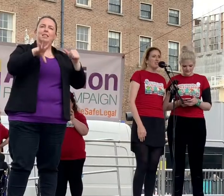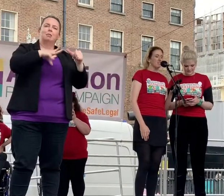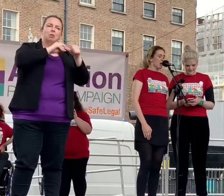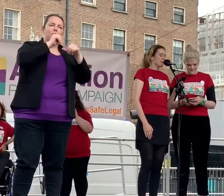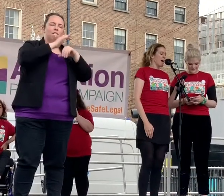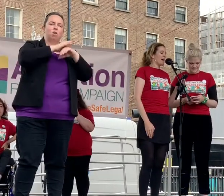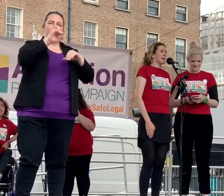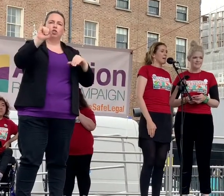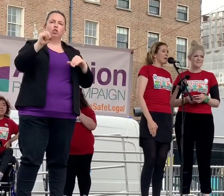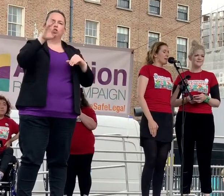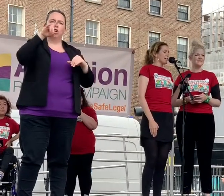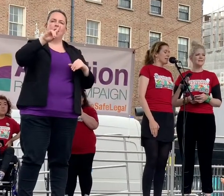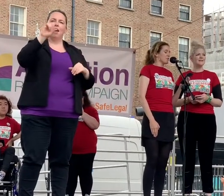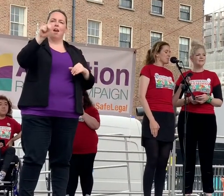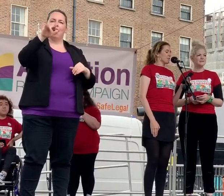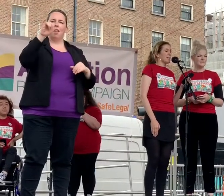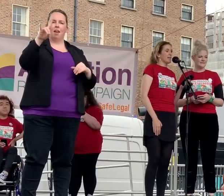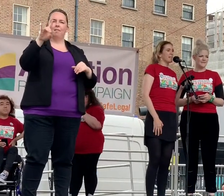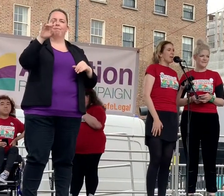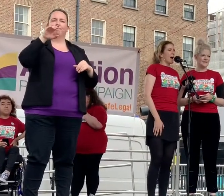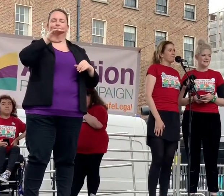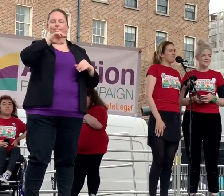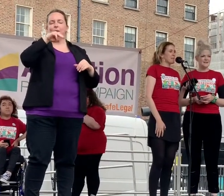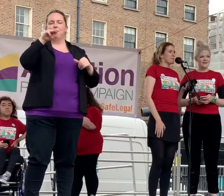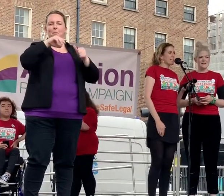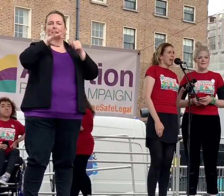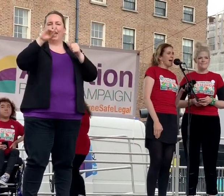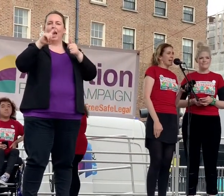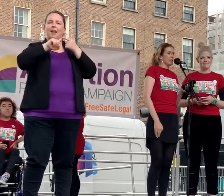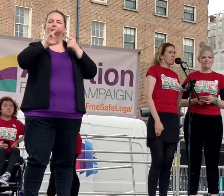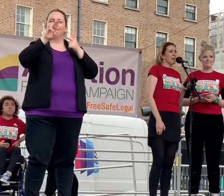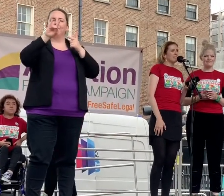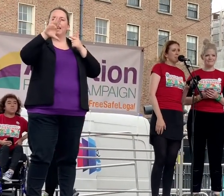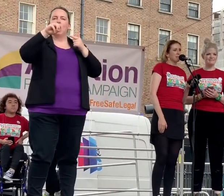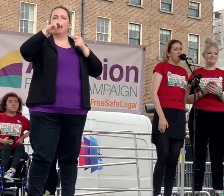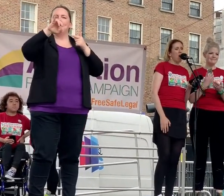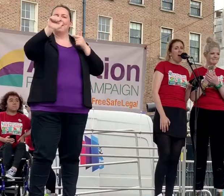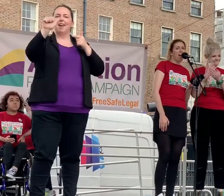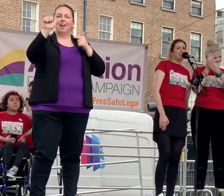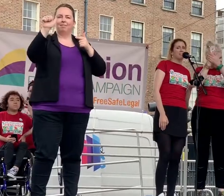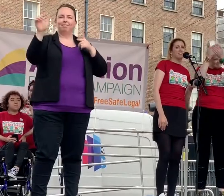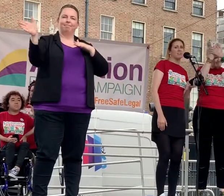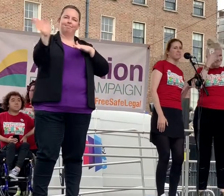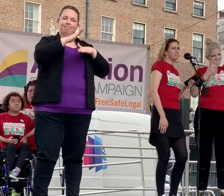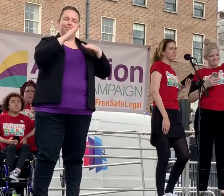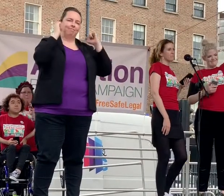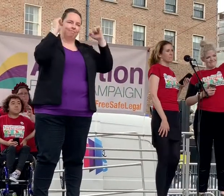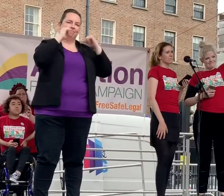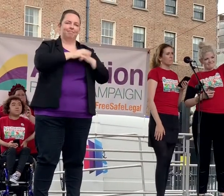Especially for John Hanna, Lyra McKee and Philomena Canning. Make some noise!